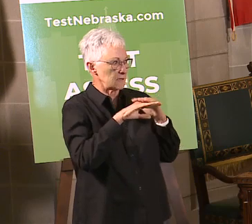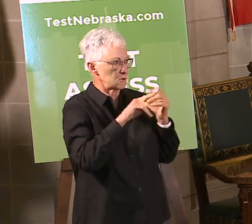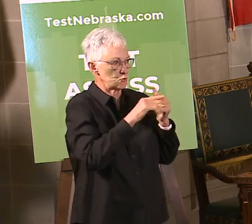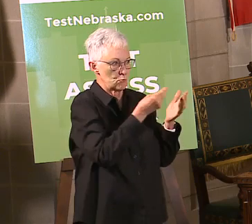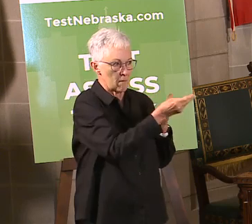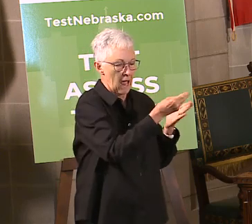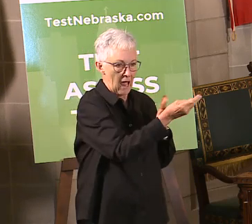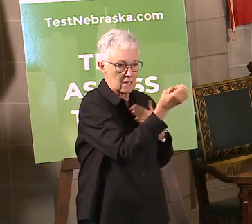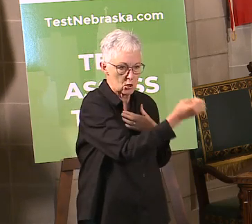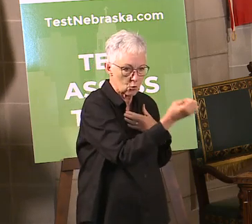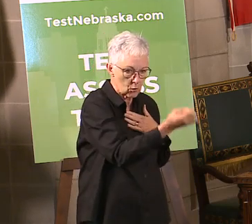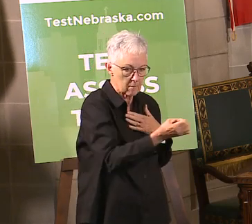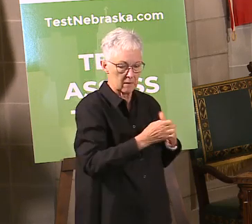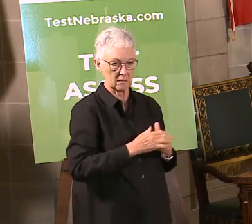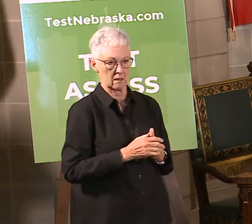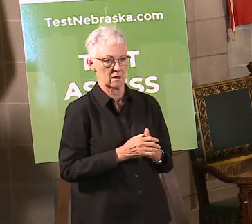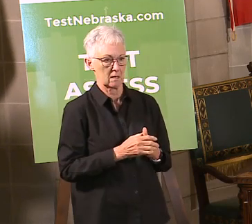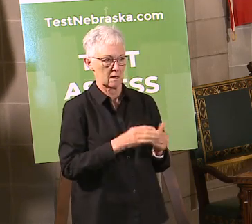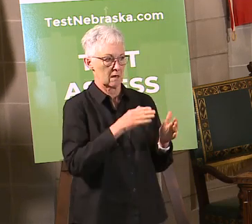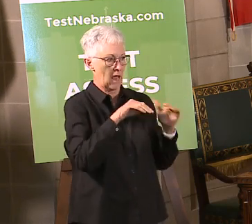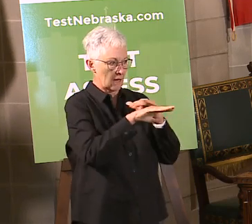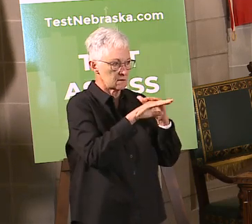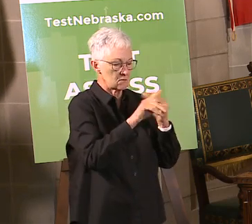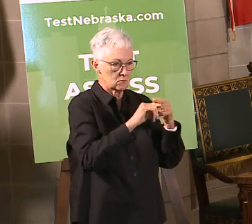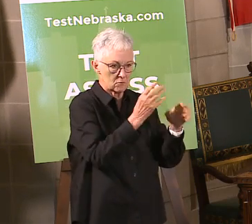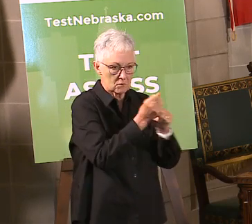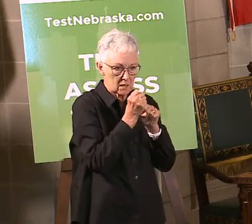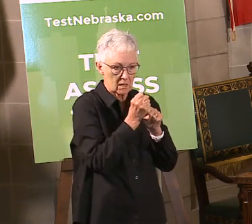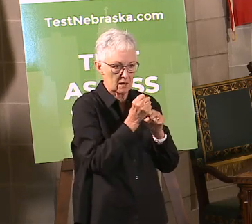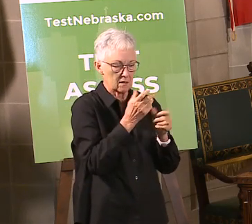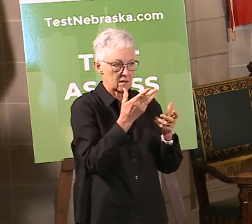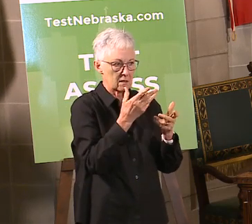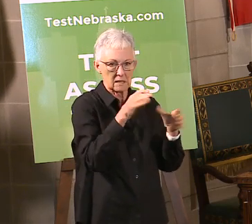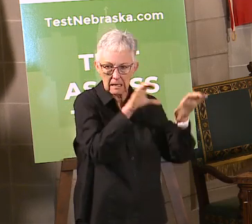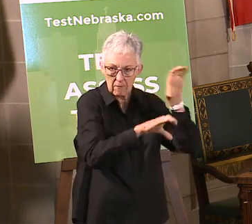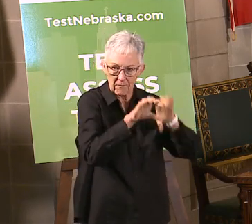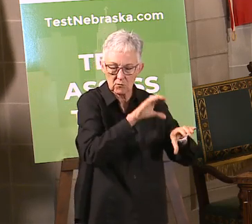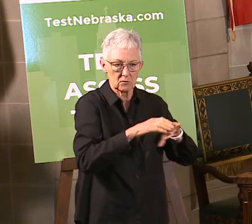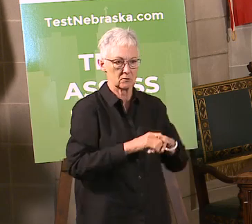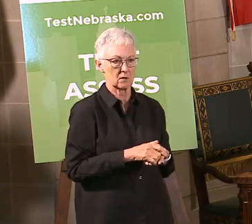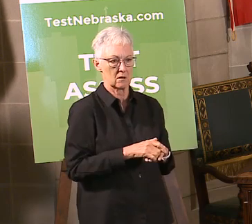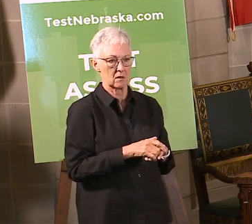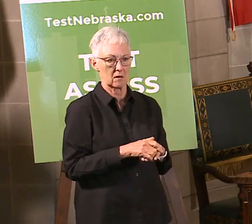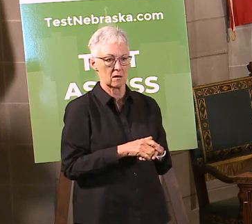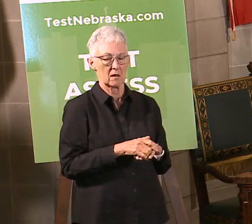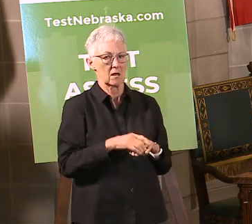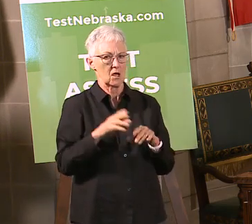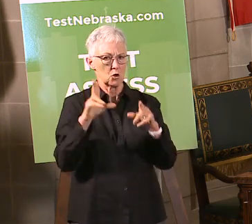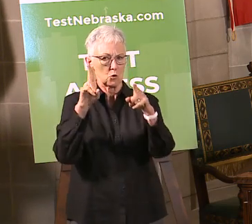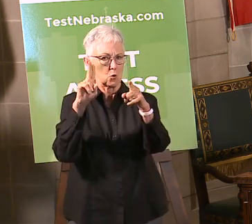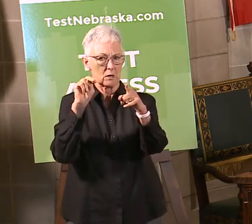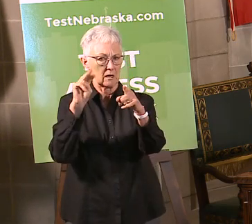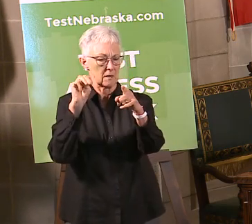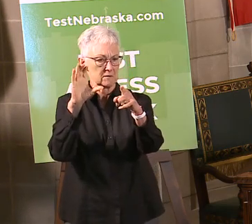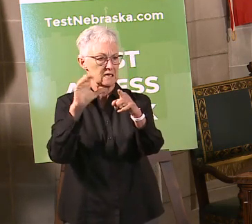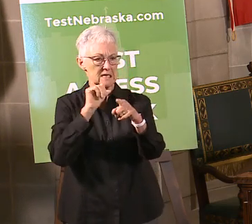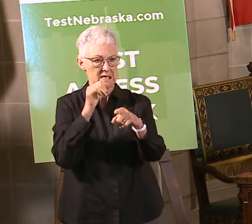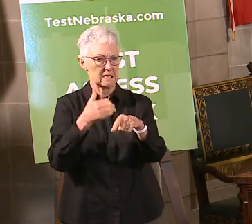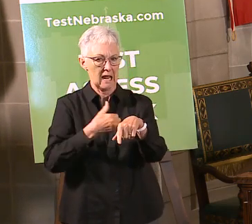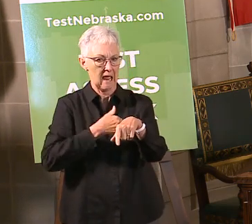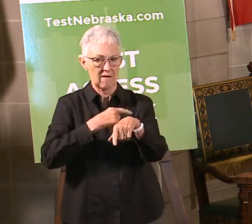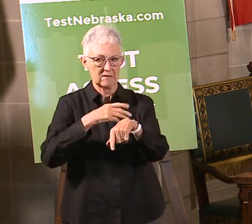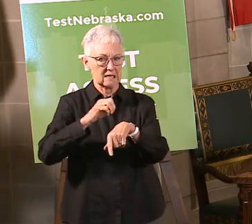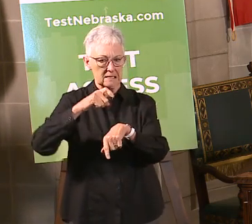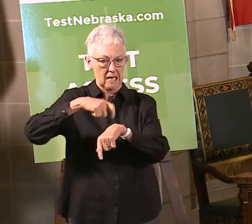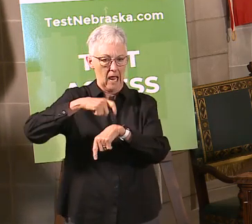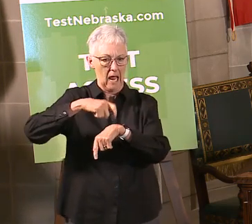UNMC, public health lab, nobody had that capacity. So you could not get it done in the time frame we were talking about as quickly as we're already up and running.